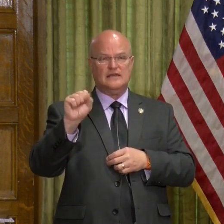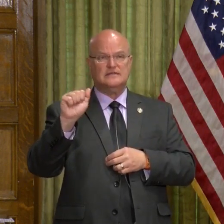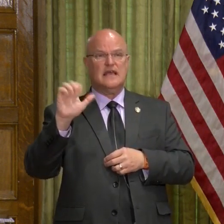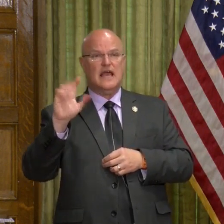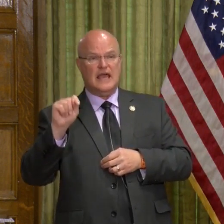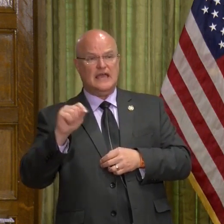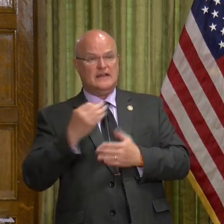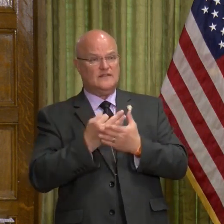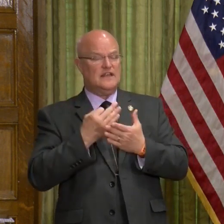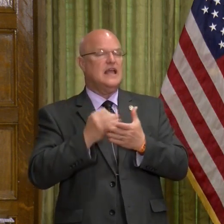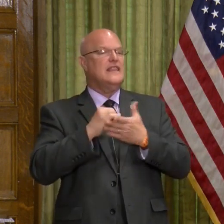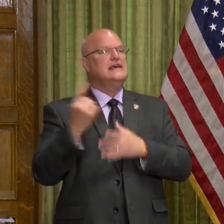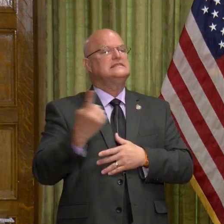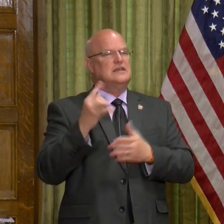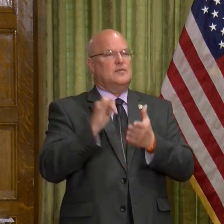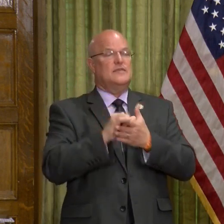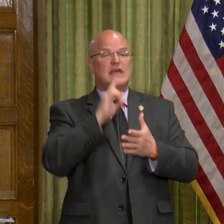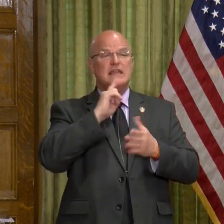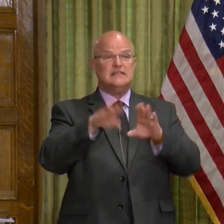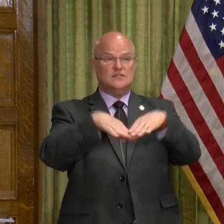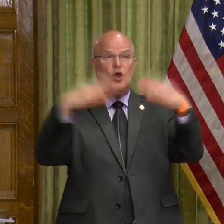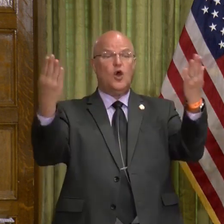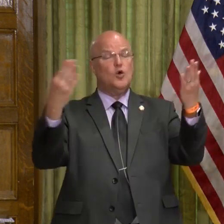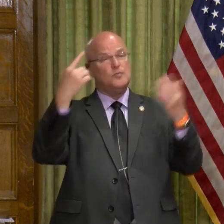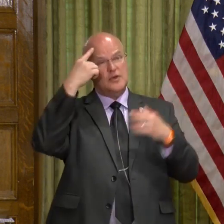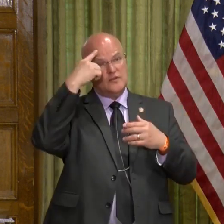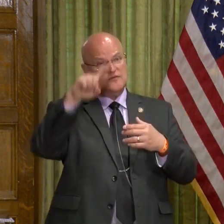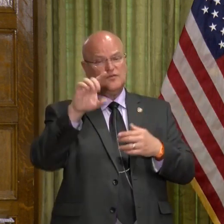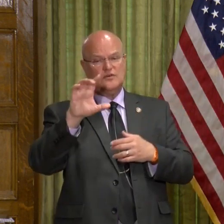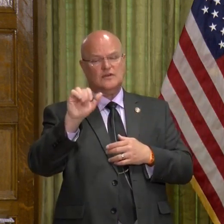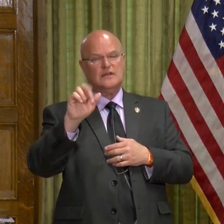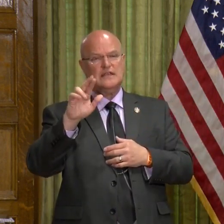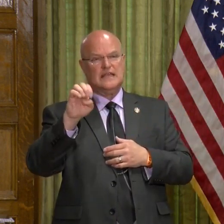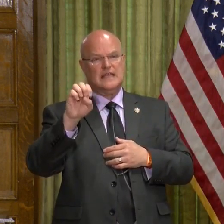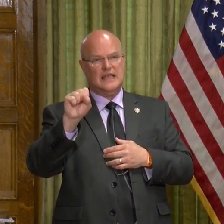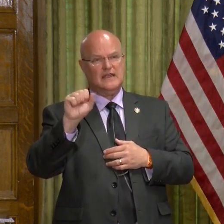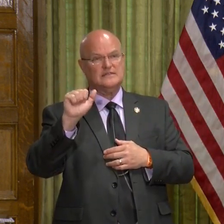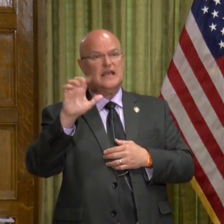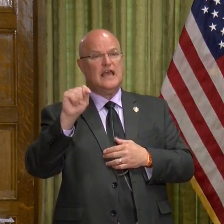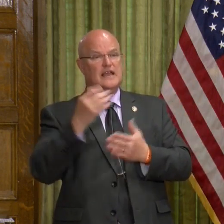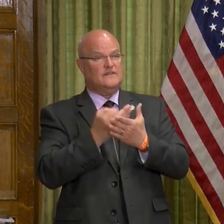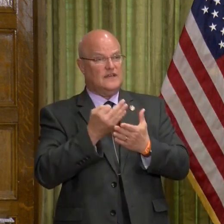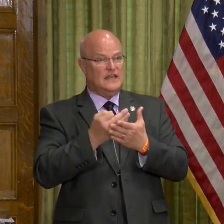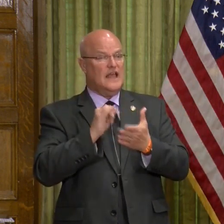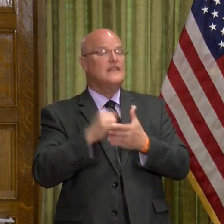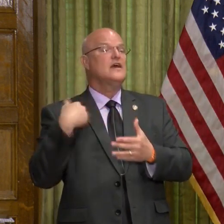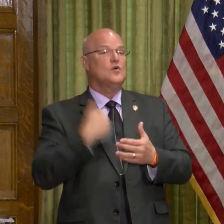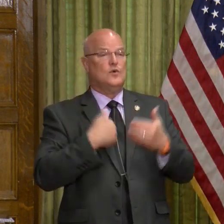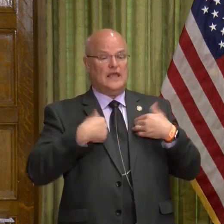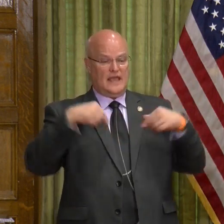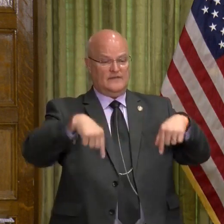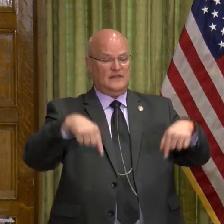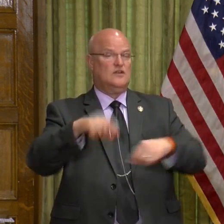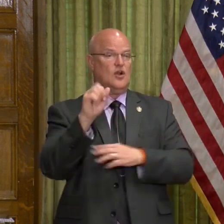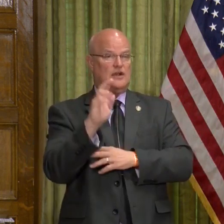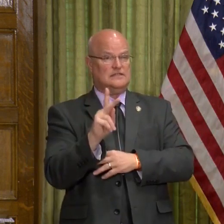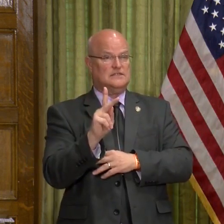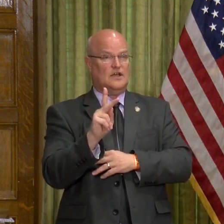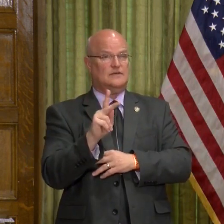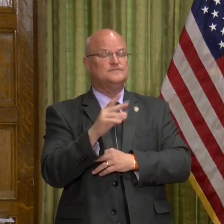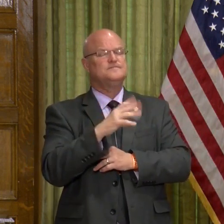that is something that is open to CARES Act funding that we have here in Arkansas.